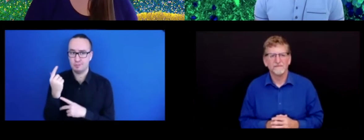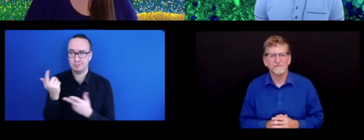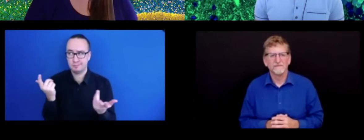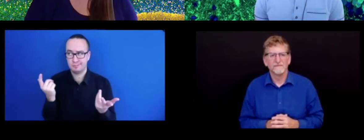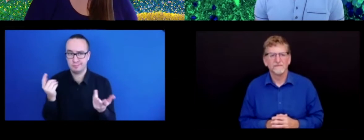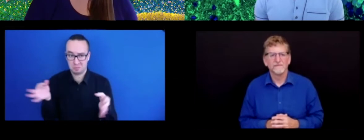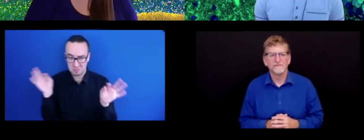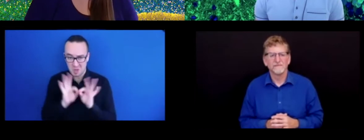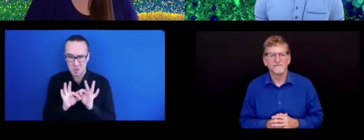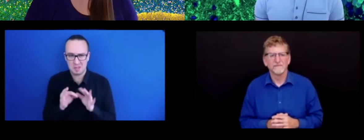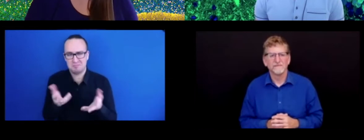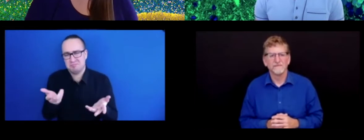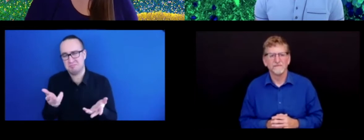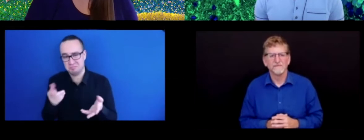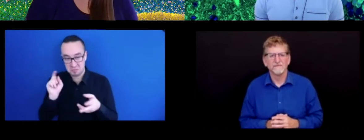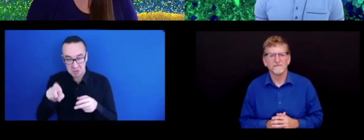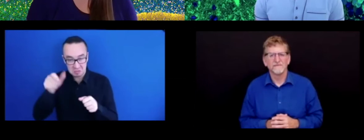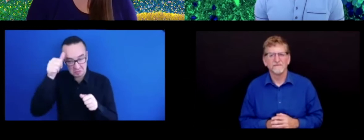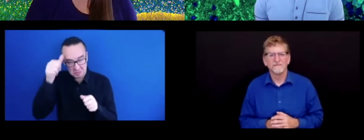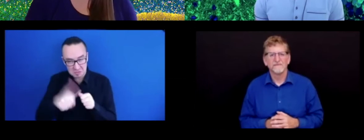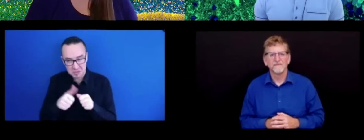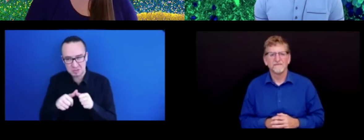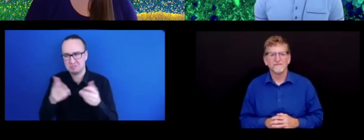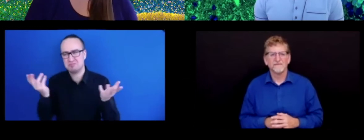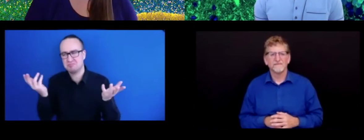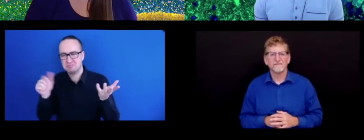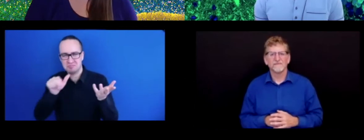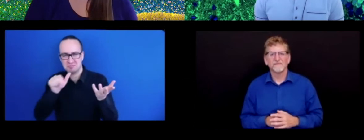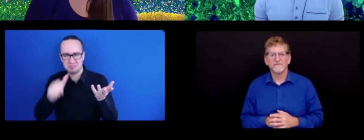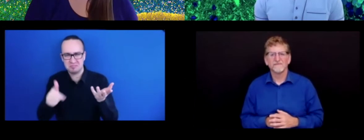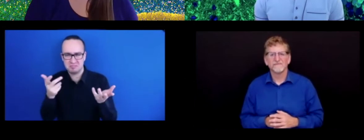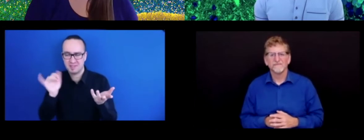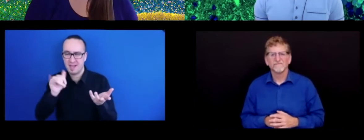a little bit harder to really remember that. wasn't such an important event. It happens every day, but it's different every day.